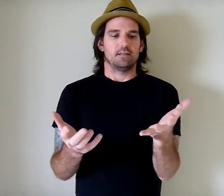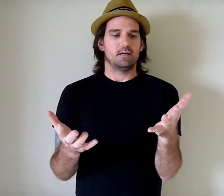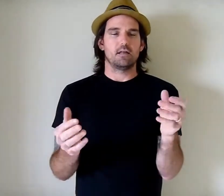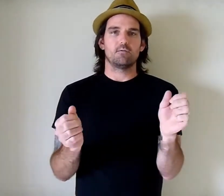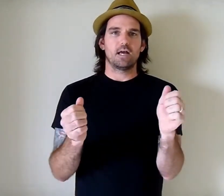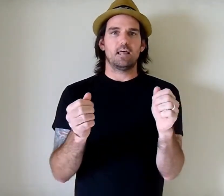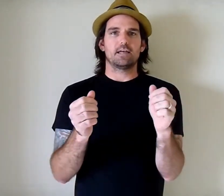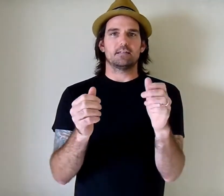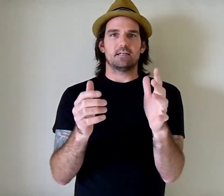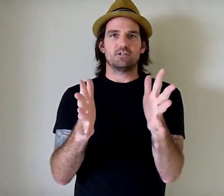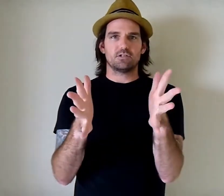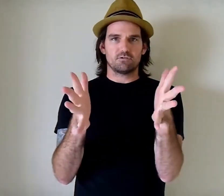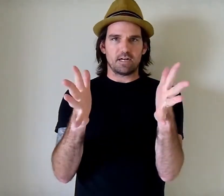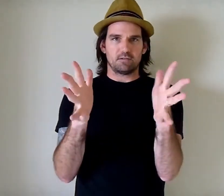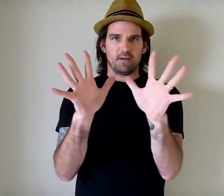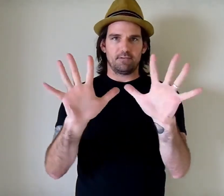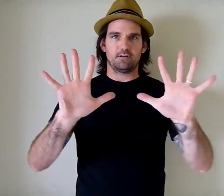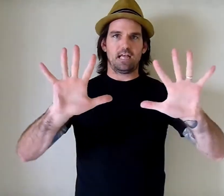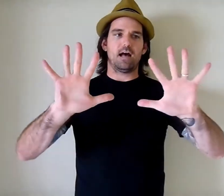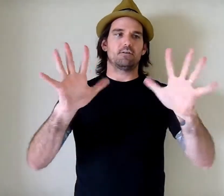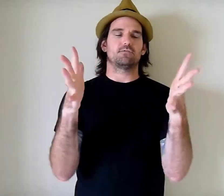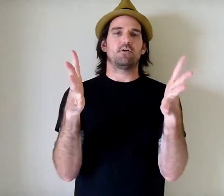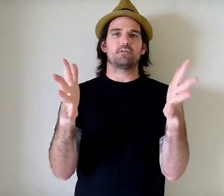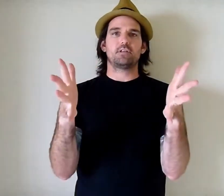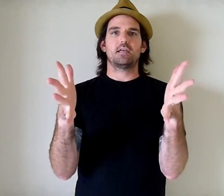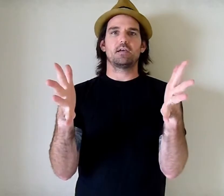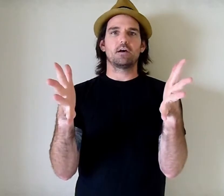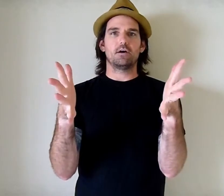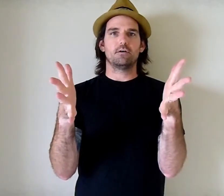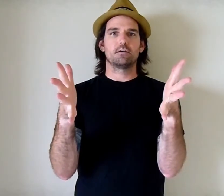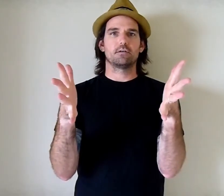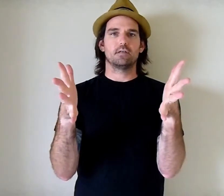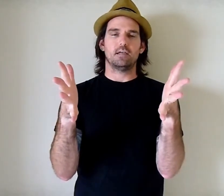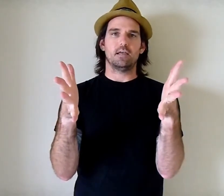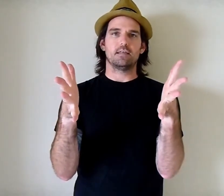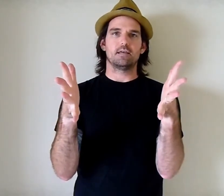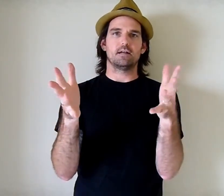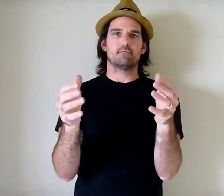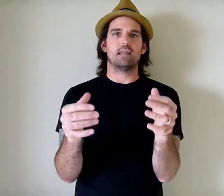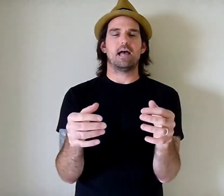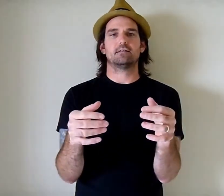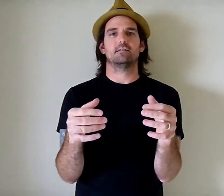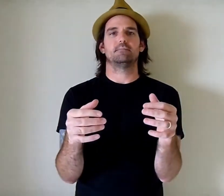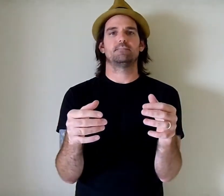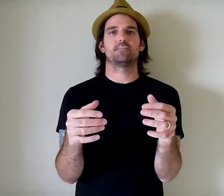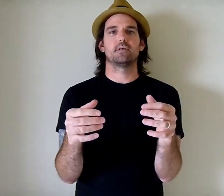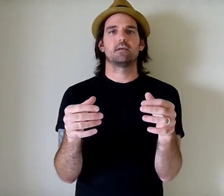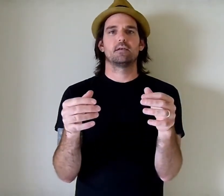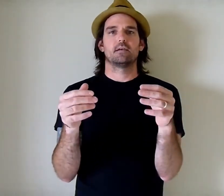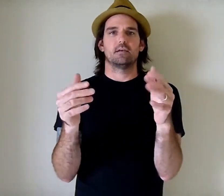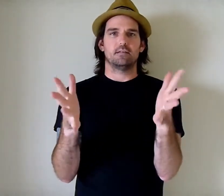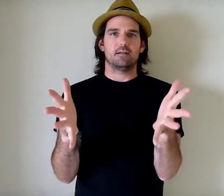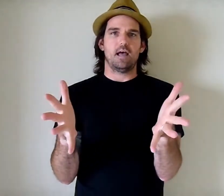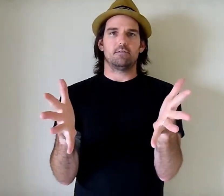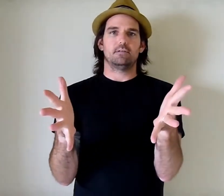Then another one I like is I just stretch my fingers out as far as they can go and then I relax them and then out